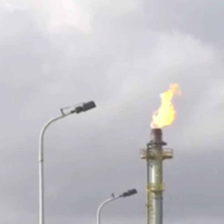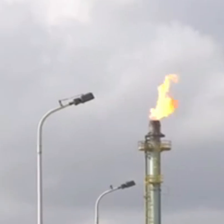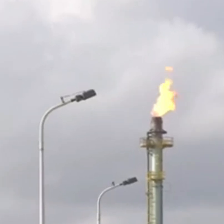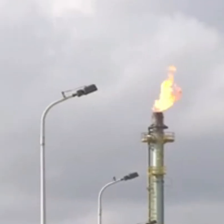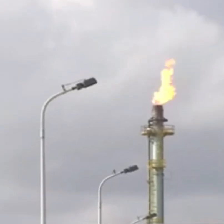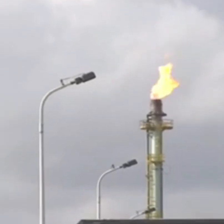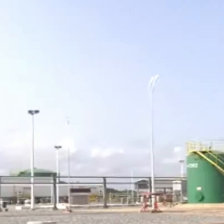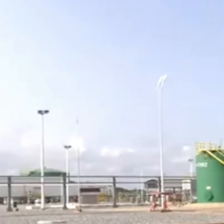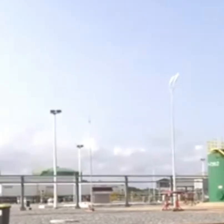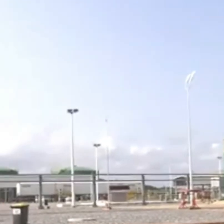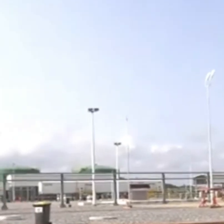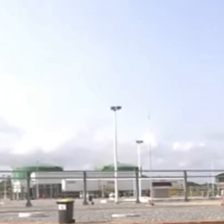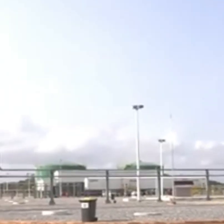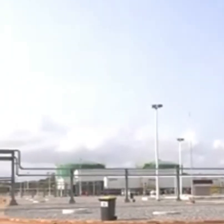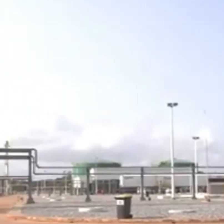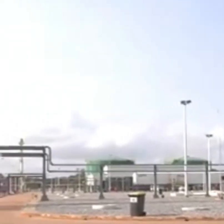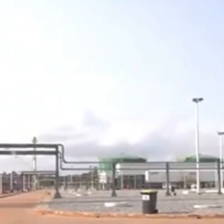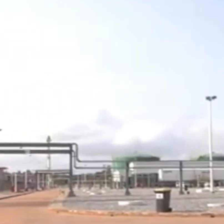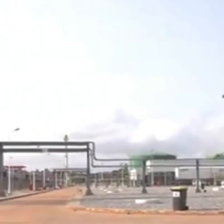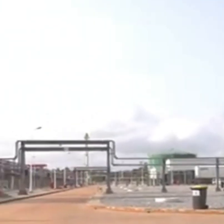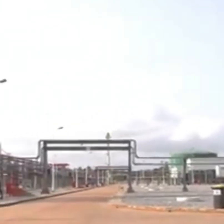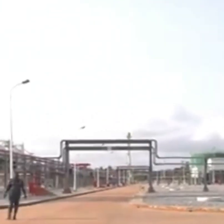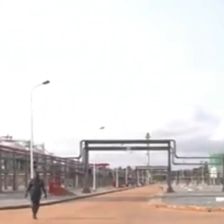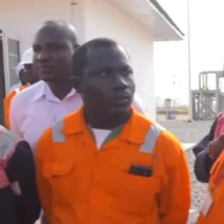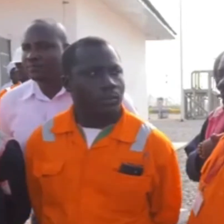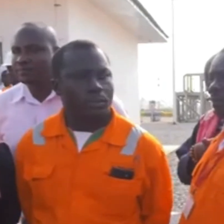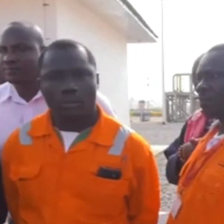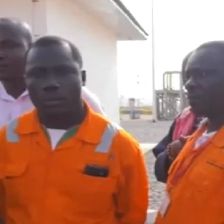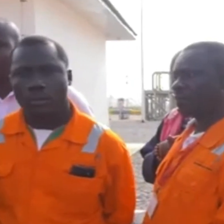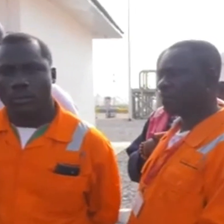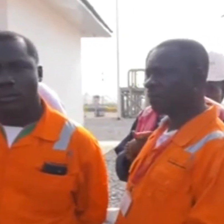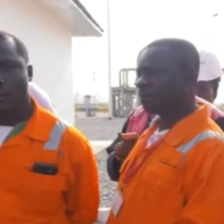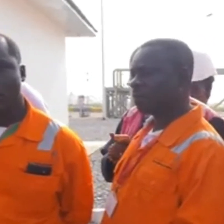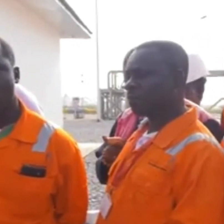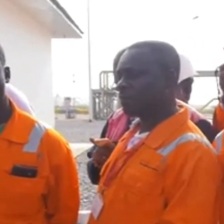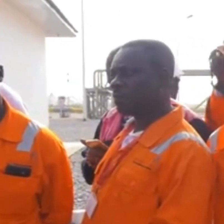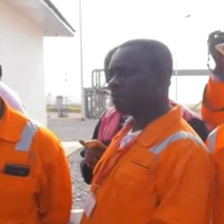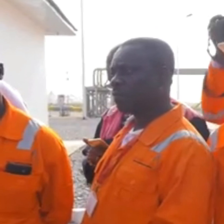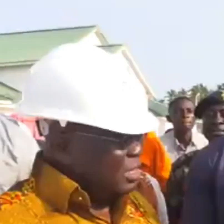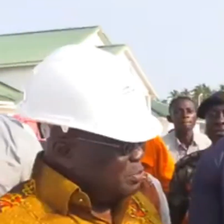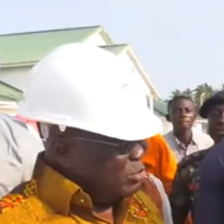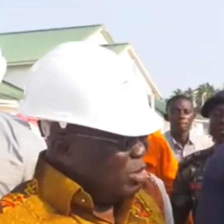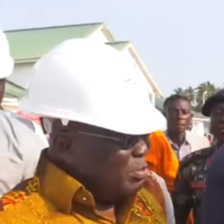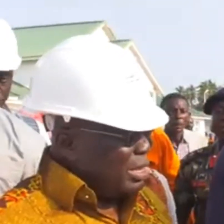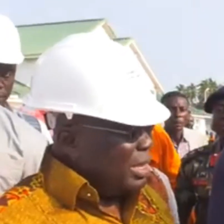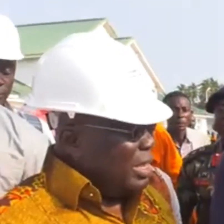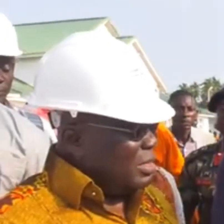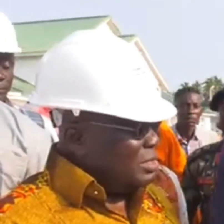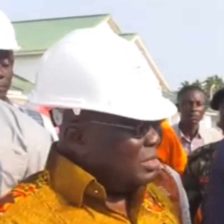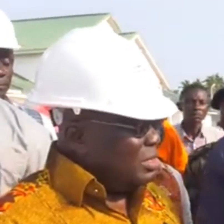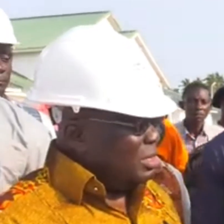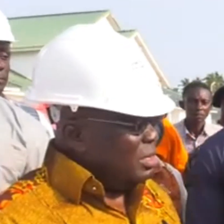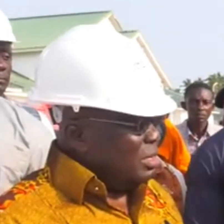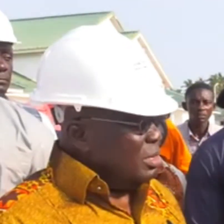to manage and operate world-class infrastructure. Since 2017, these local experts have successfully carried out three major